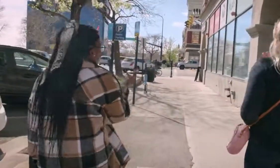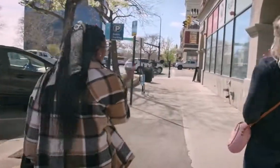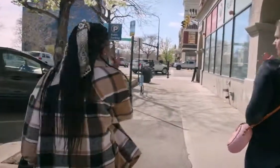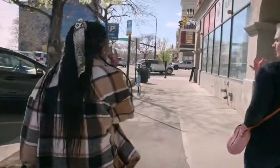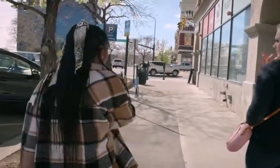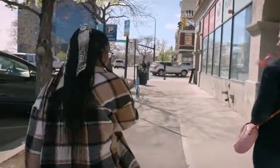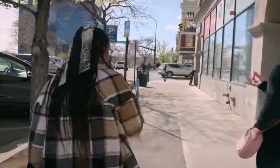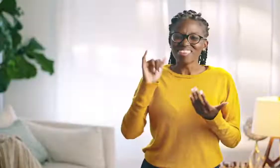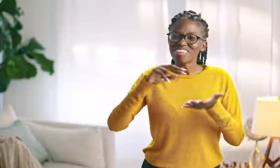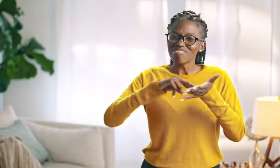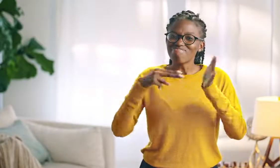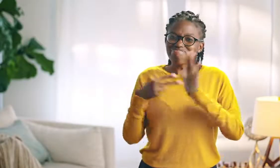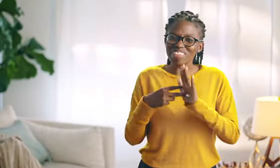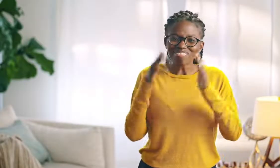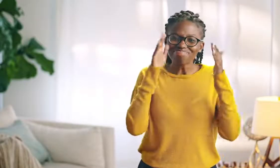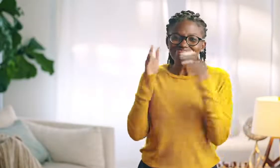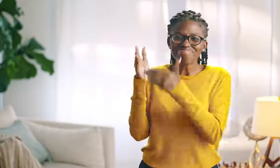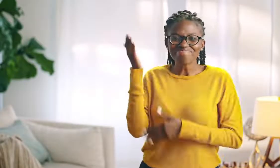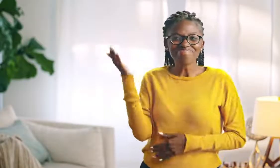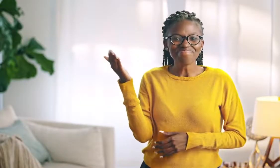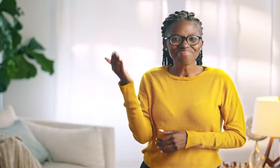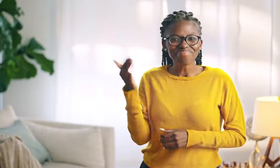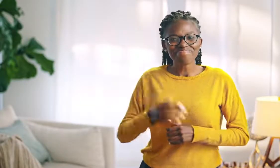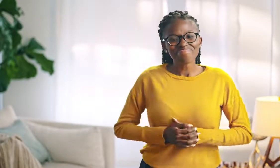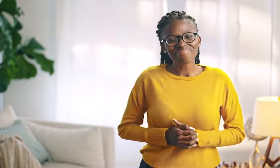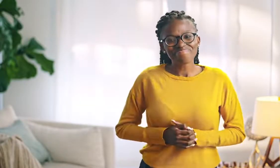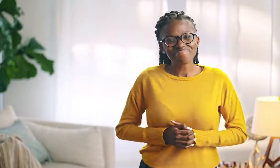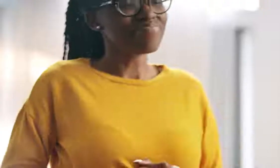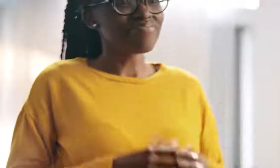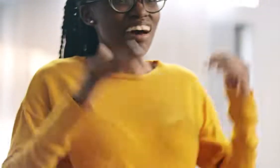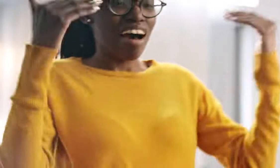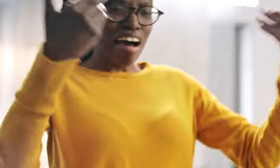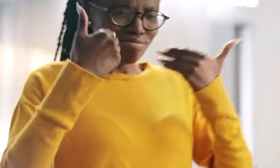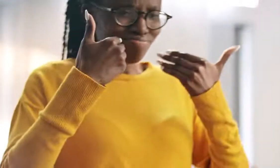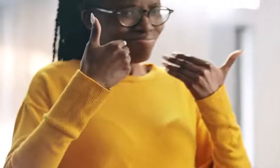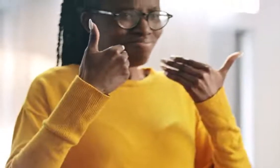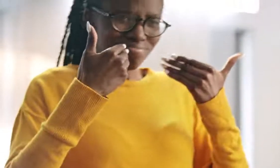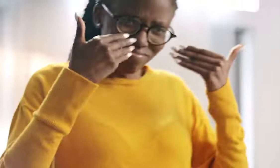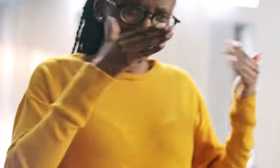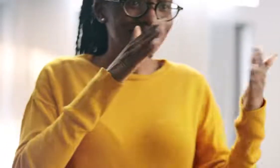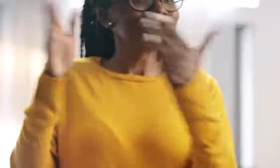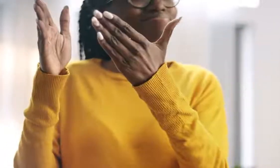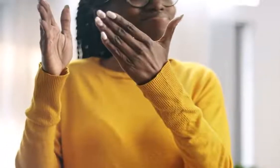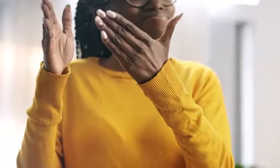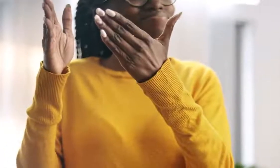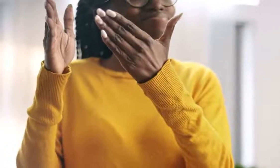needs. And that's what it means for me to hear Him. It's the opposite of being self-centered. It's being